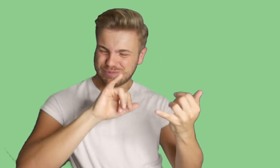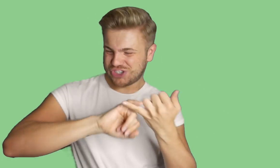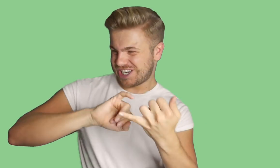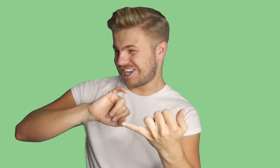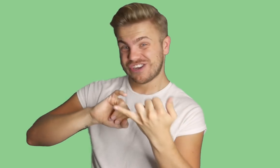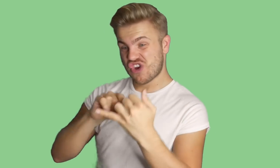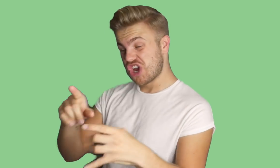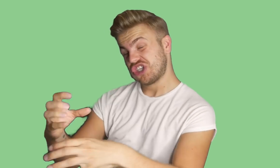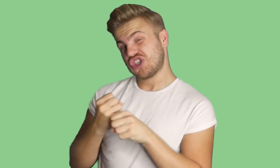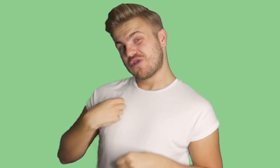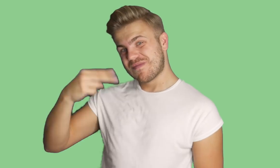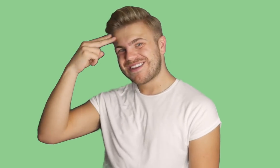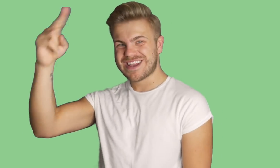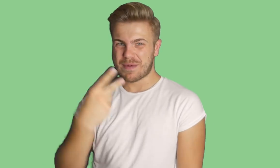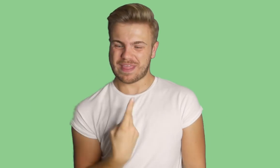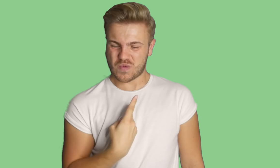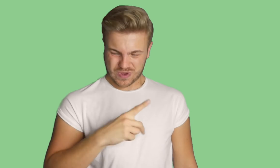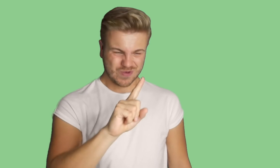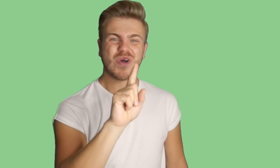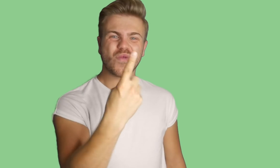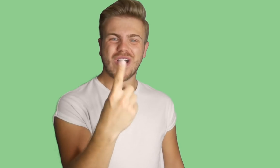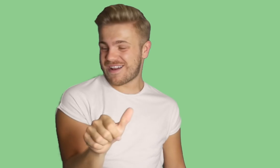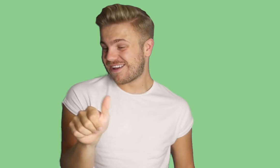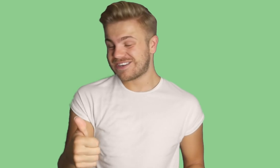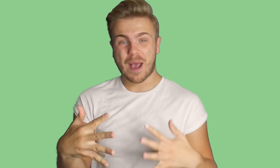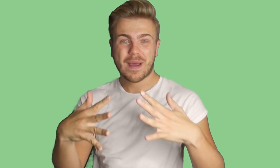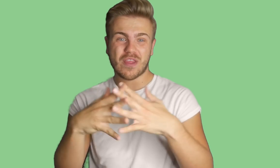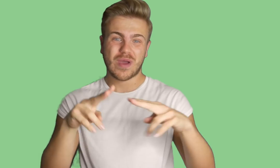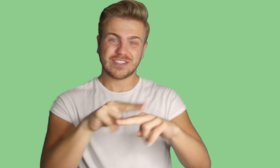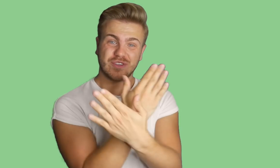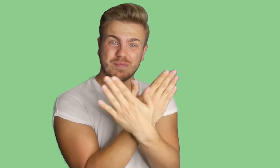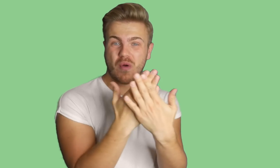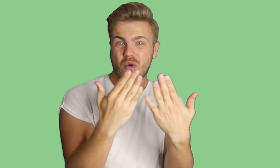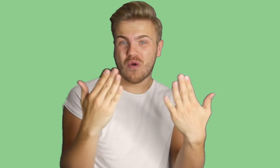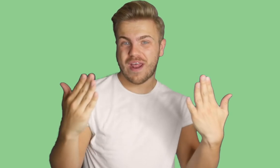Sheeran She took my name and then we were one, down by the Wexford border